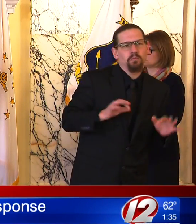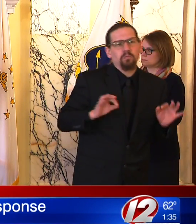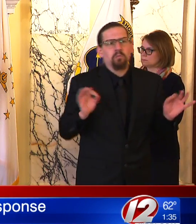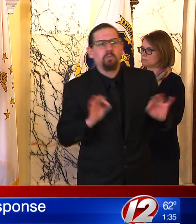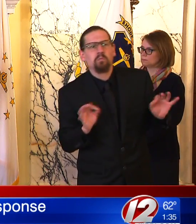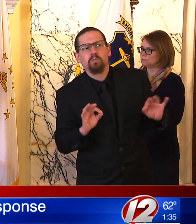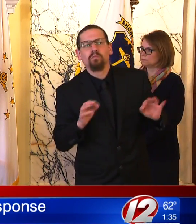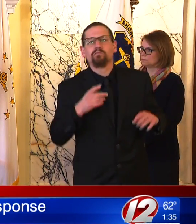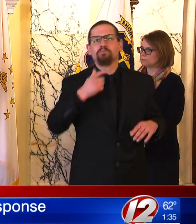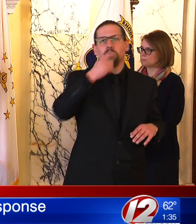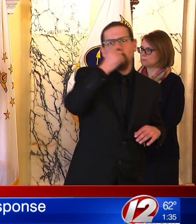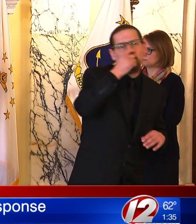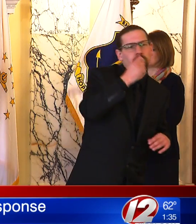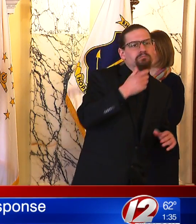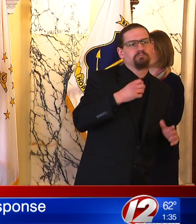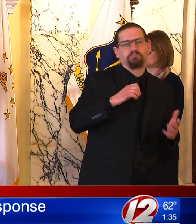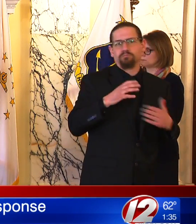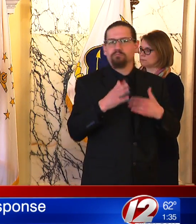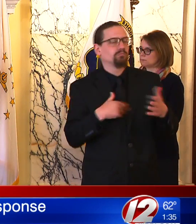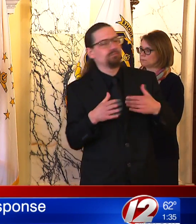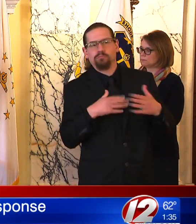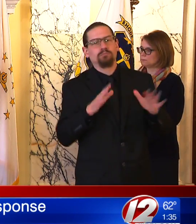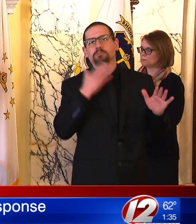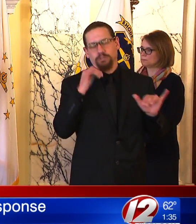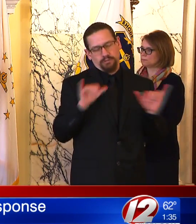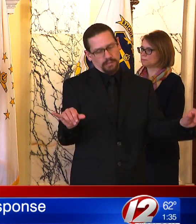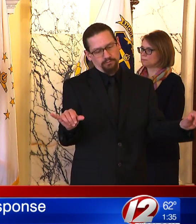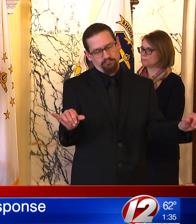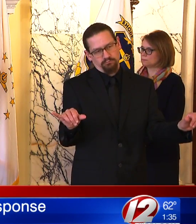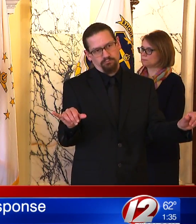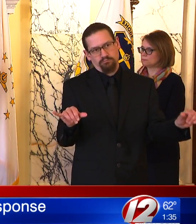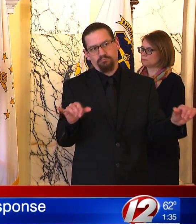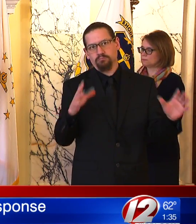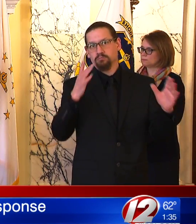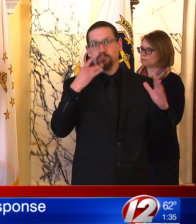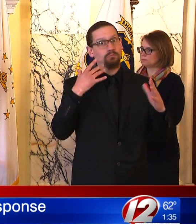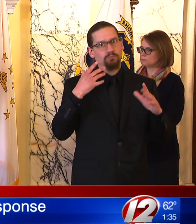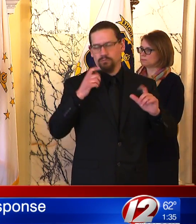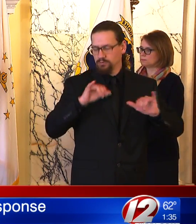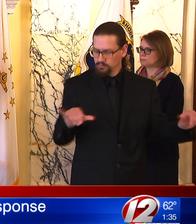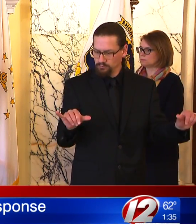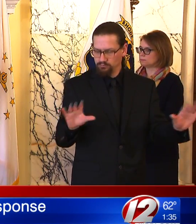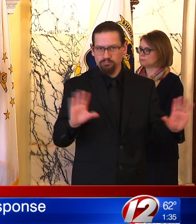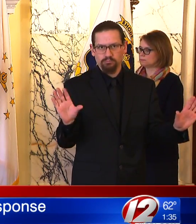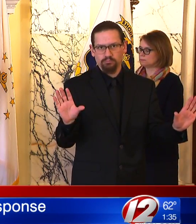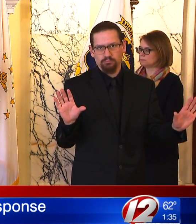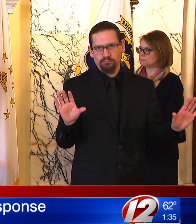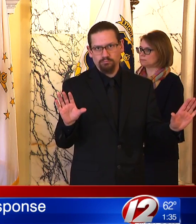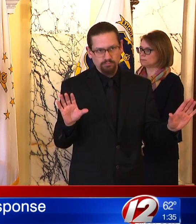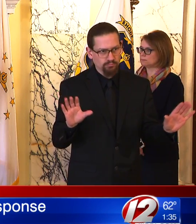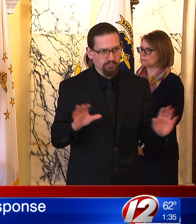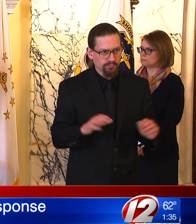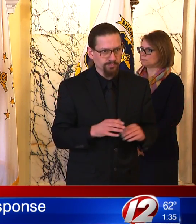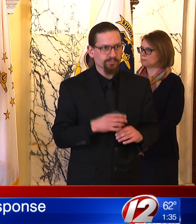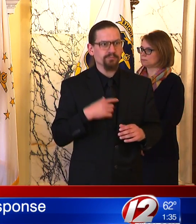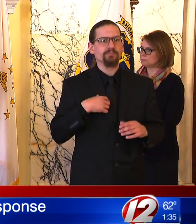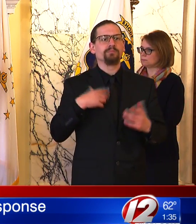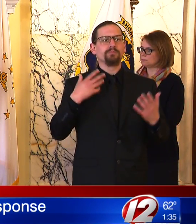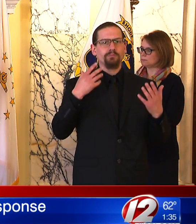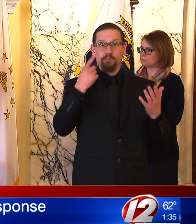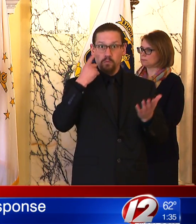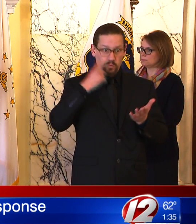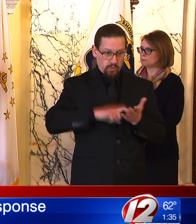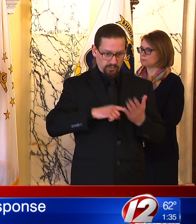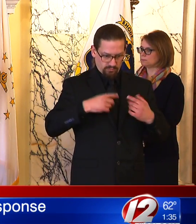you need to be self-isolating immediately. You should isolate at home until all of your symptoms have been